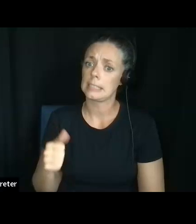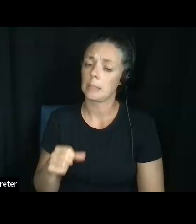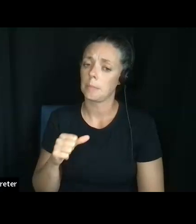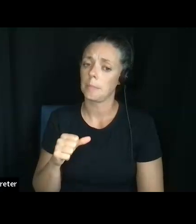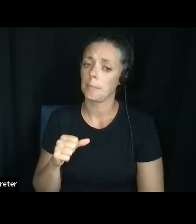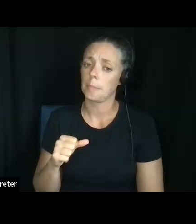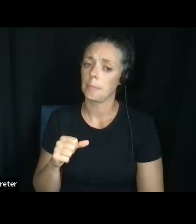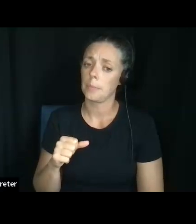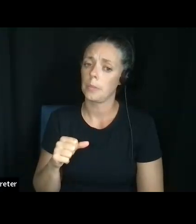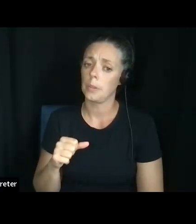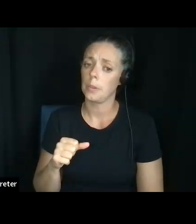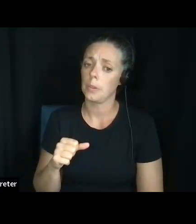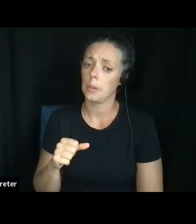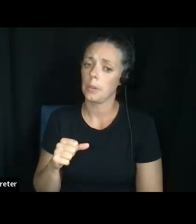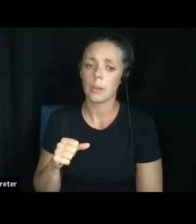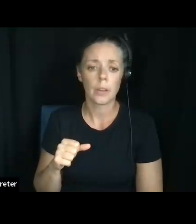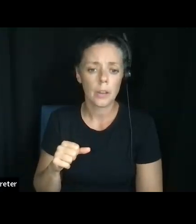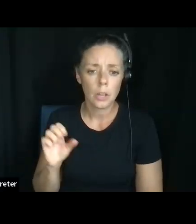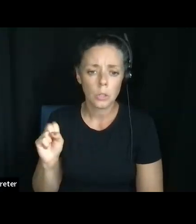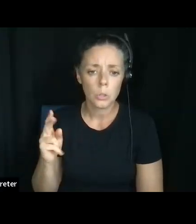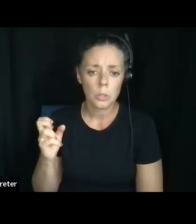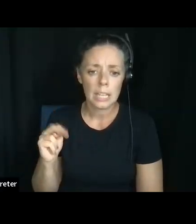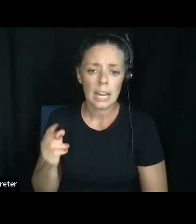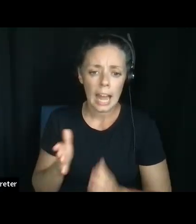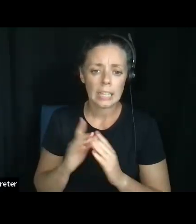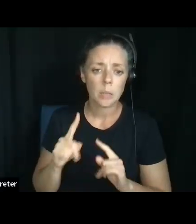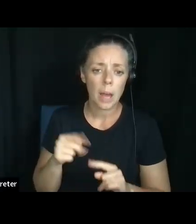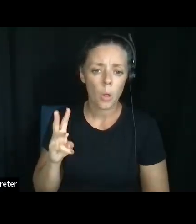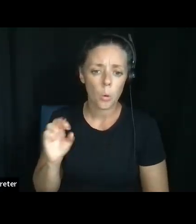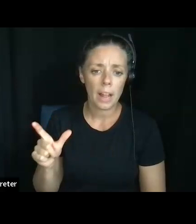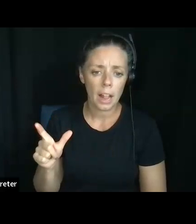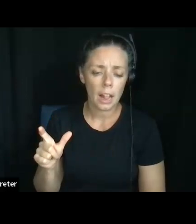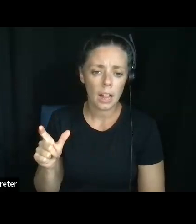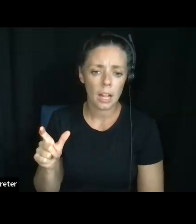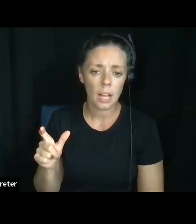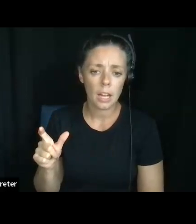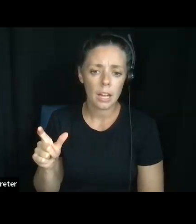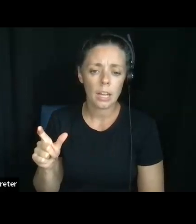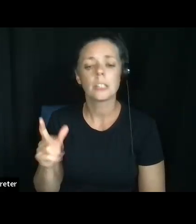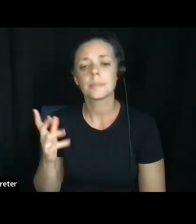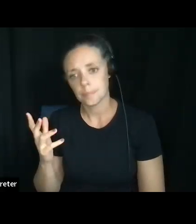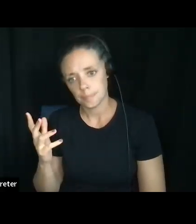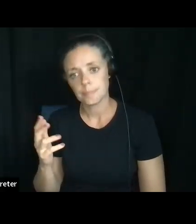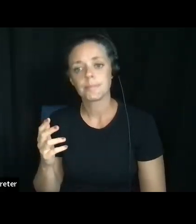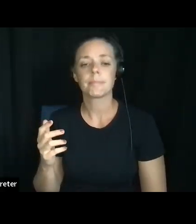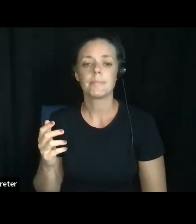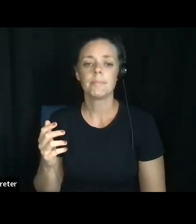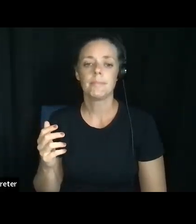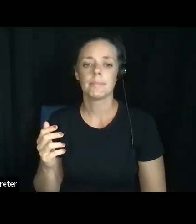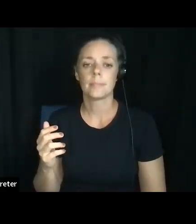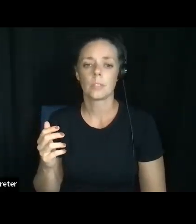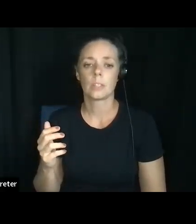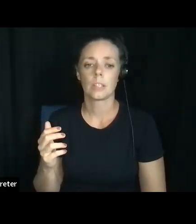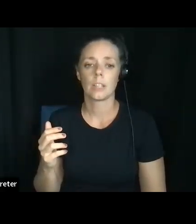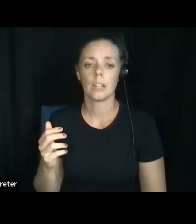Okay. someone's at Susan's asking a question about a will. Um, I took wills and trusts